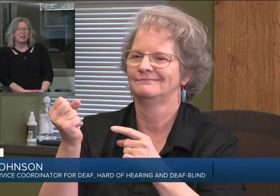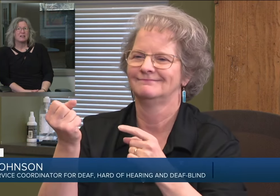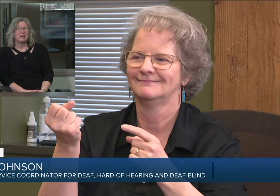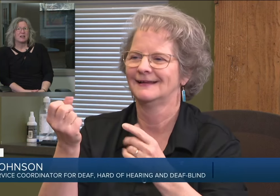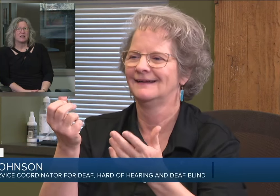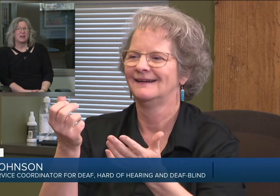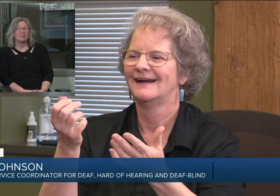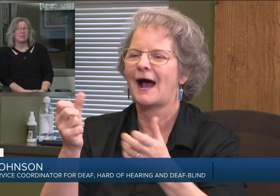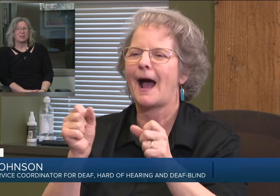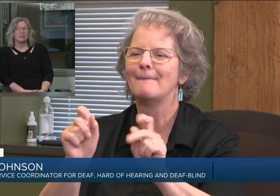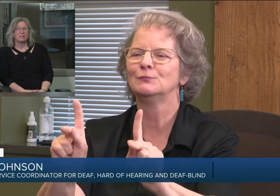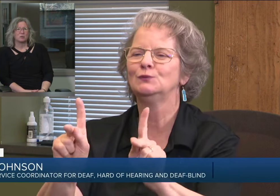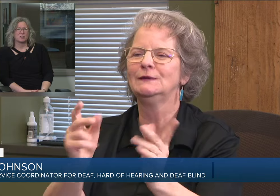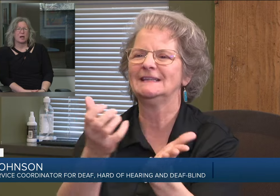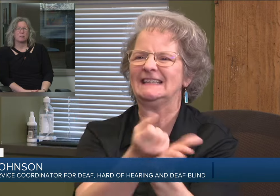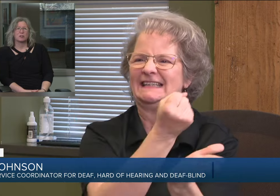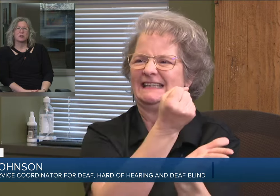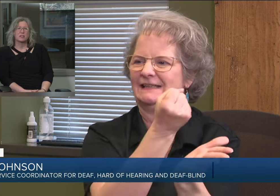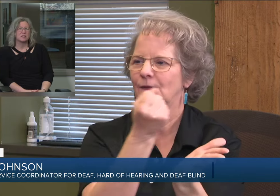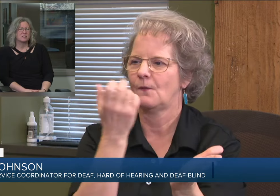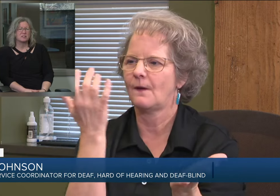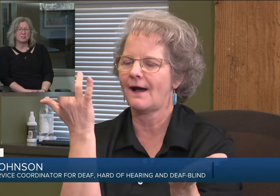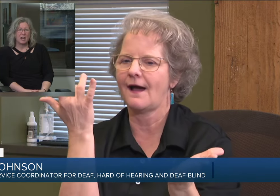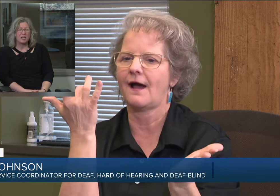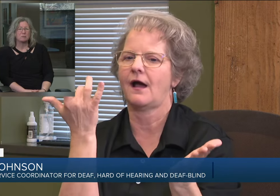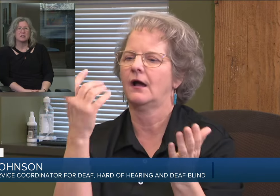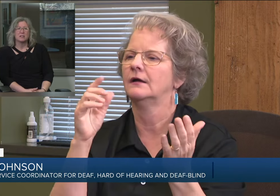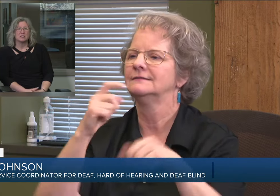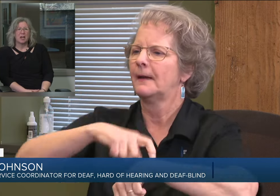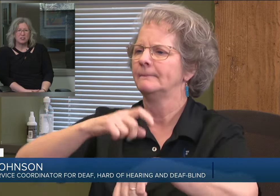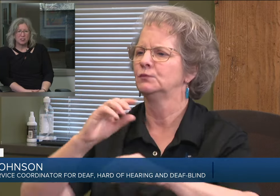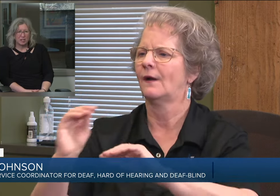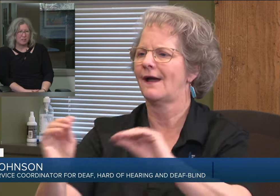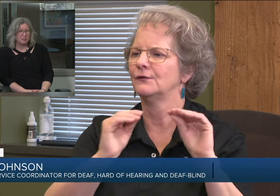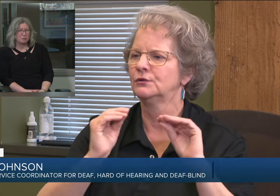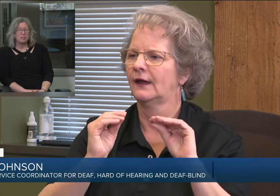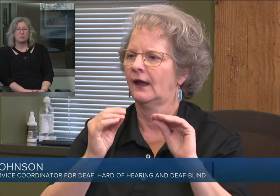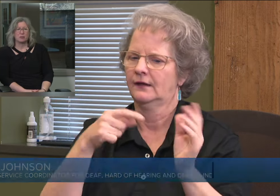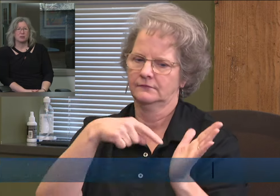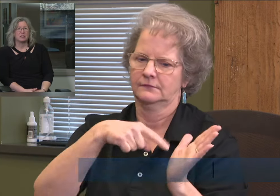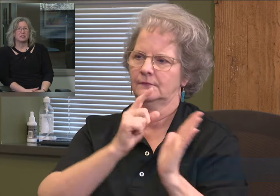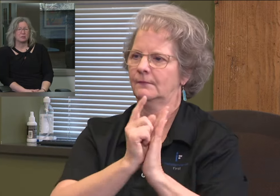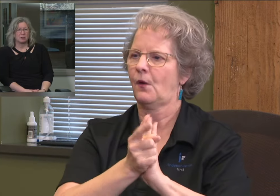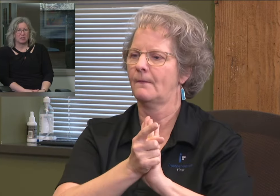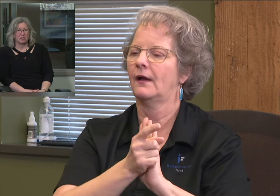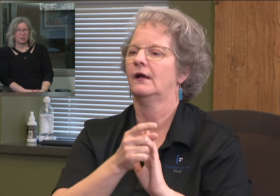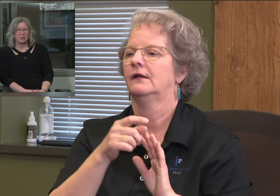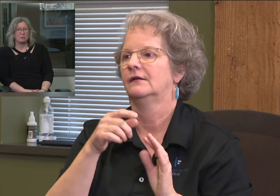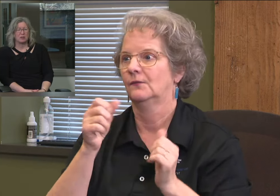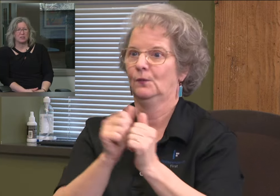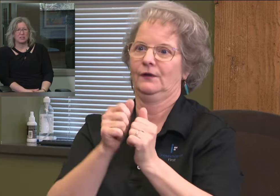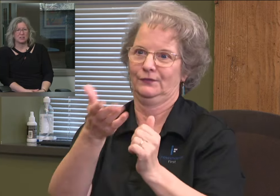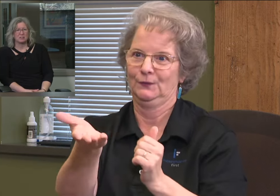again, I felt like this was an opportunity. This is time to educate people in the community about the needs.